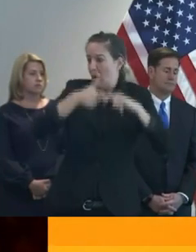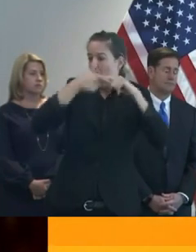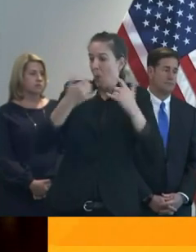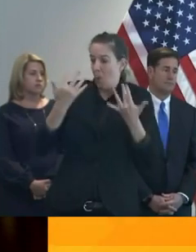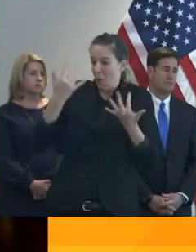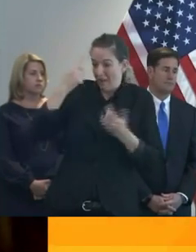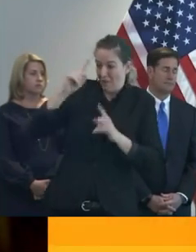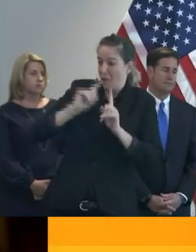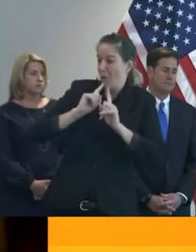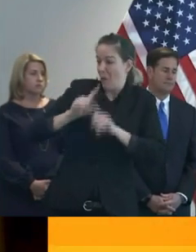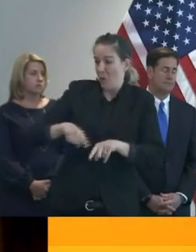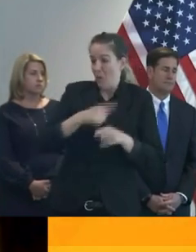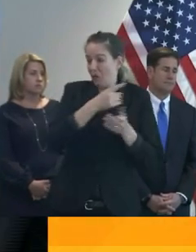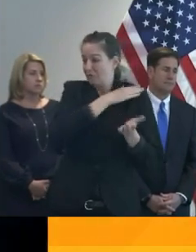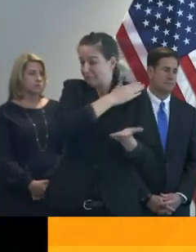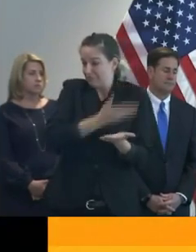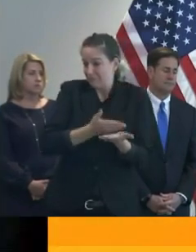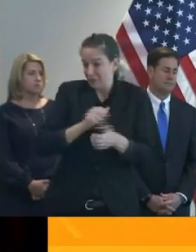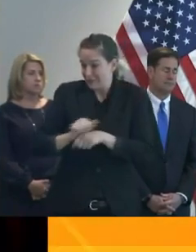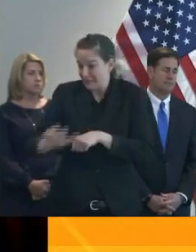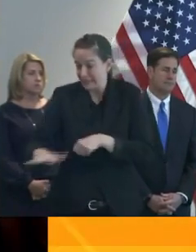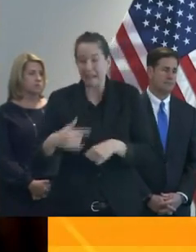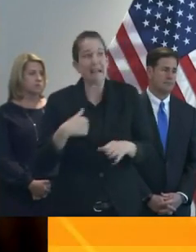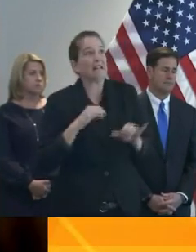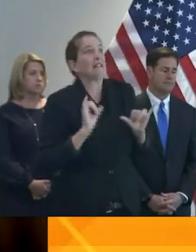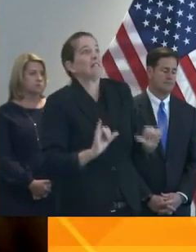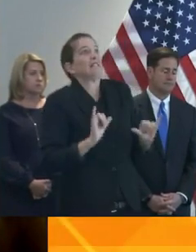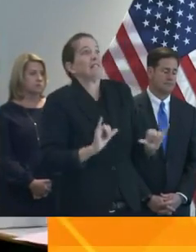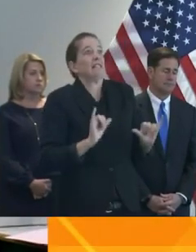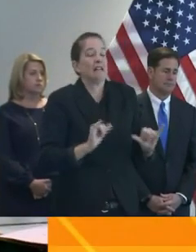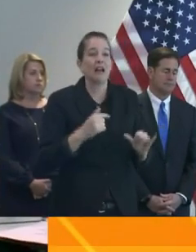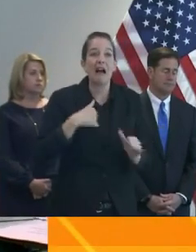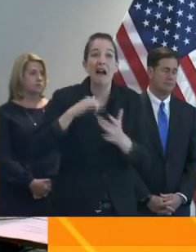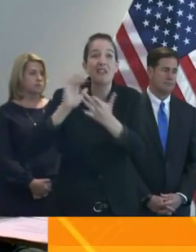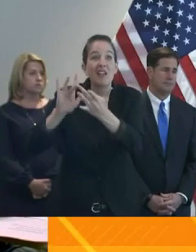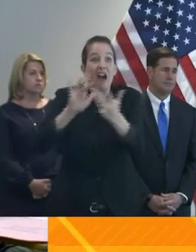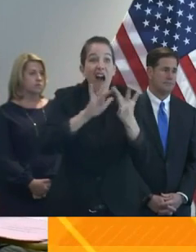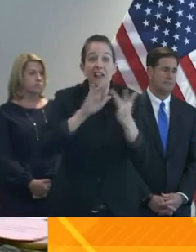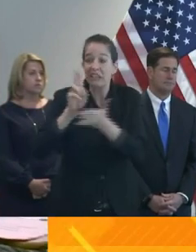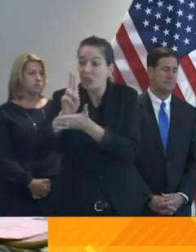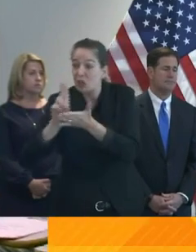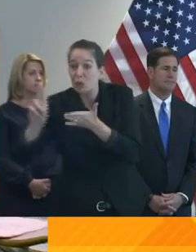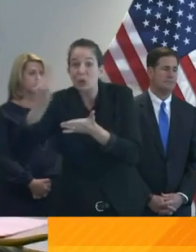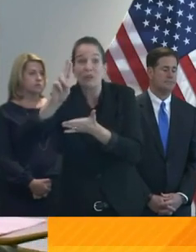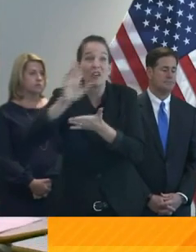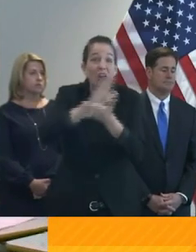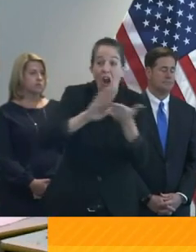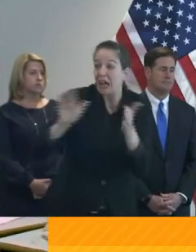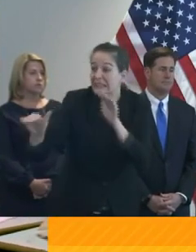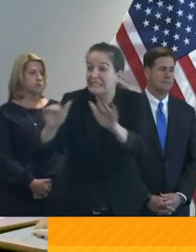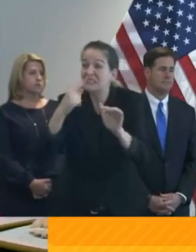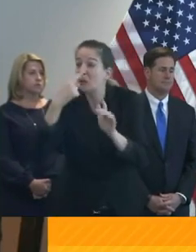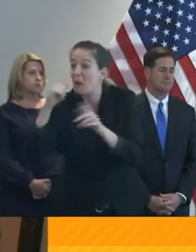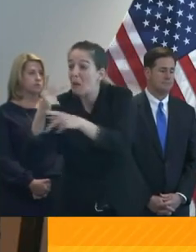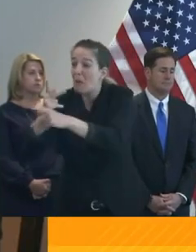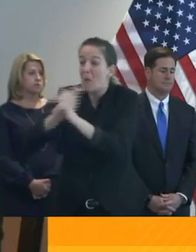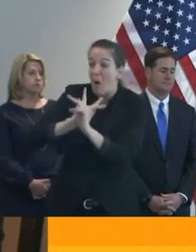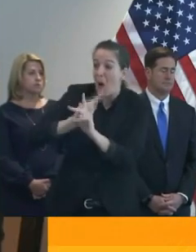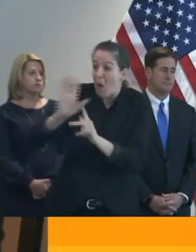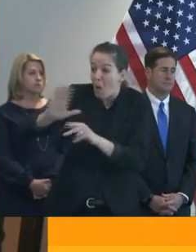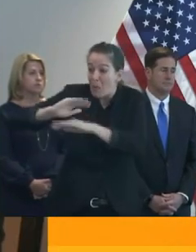laptops that you could provide our students? I've reached out to our college and university partners to see, do you have extra laptops?